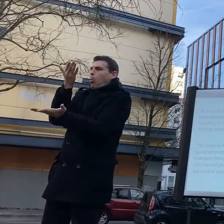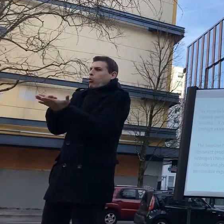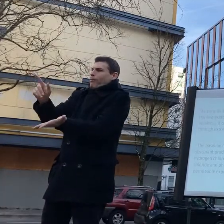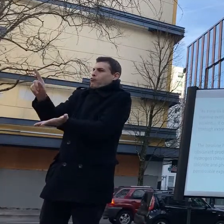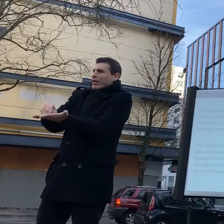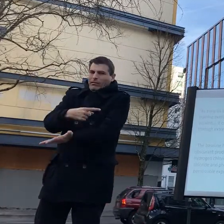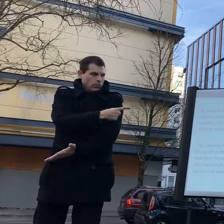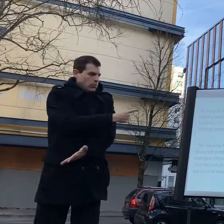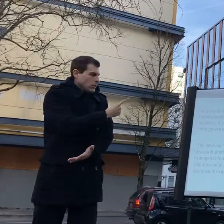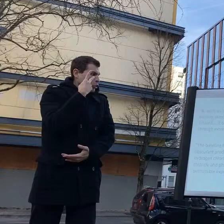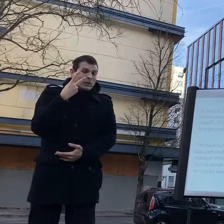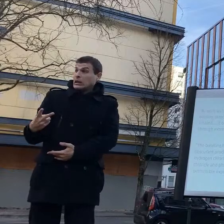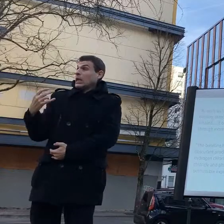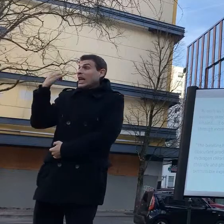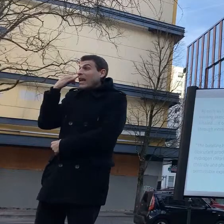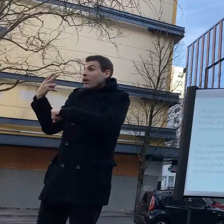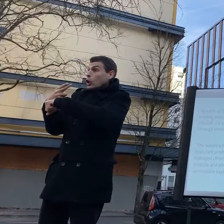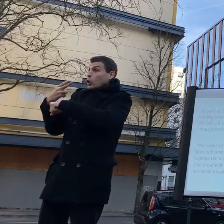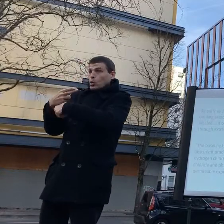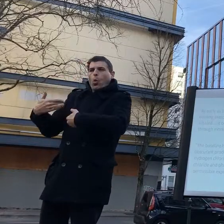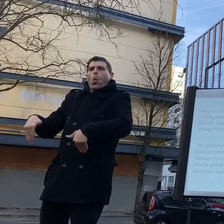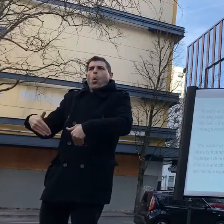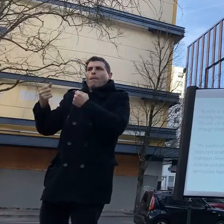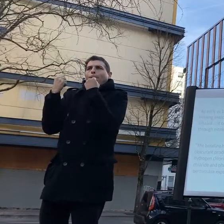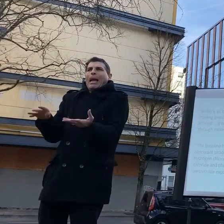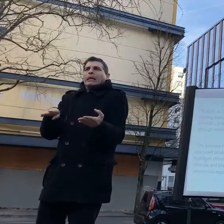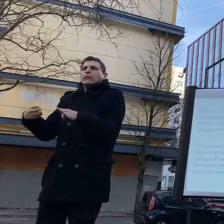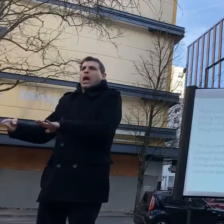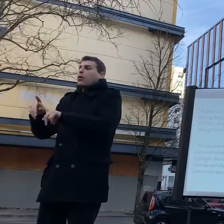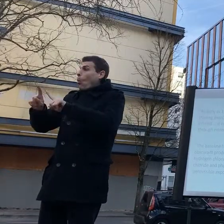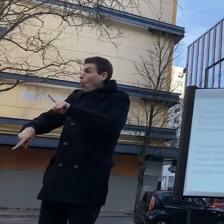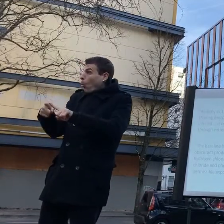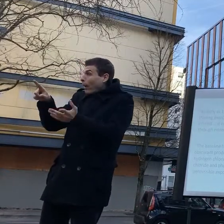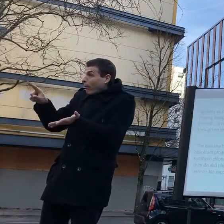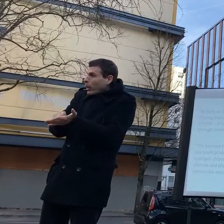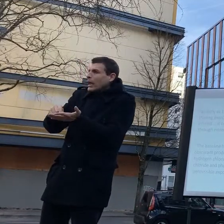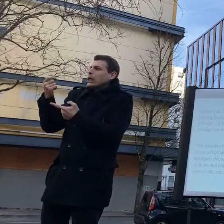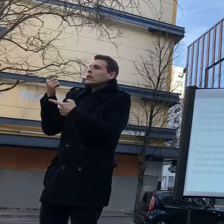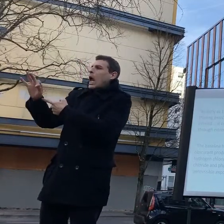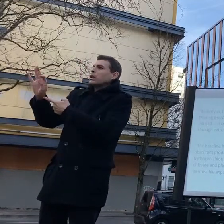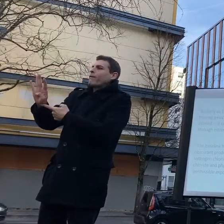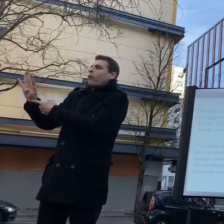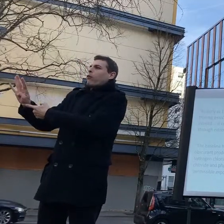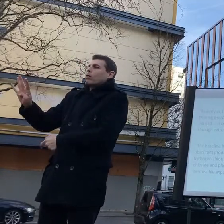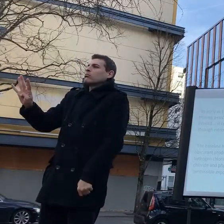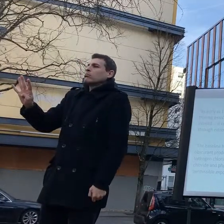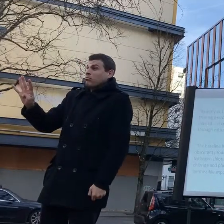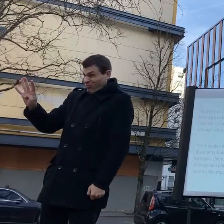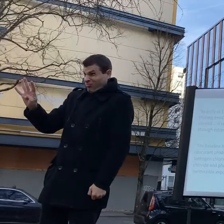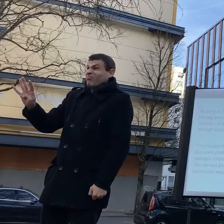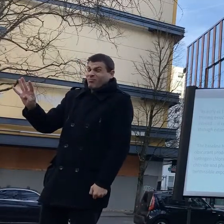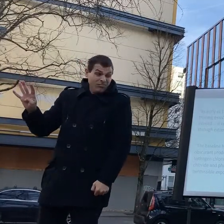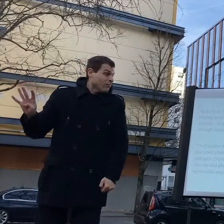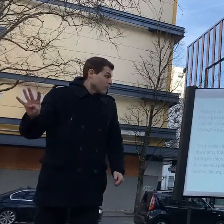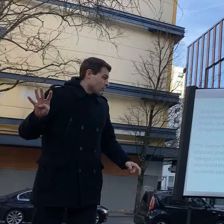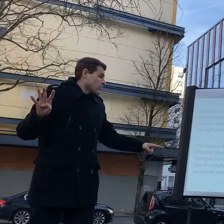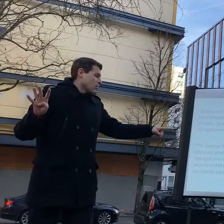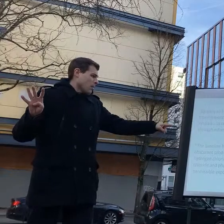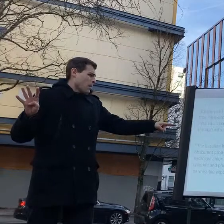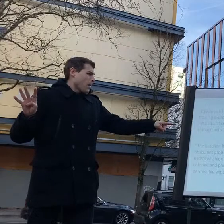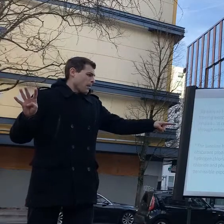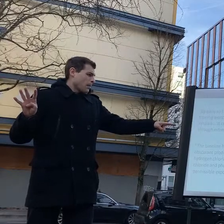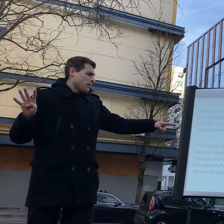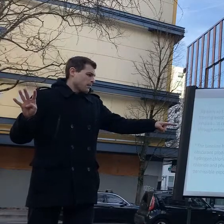about the impacts on all those other agents around and i'm not going to get into the science too much